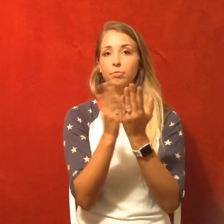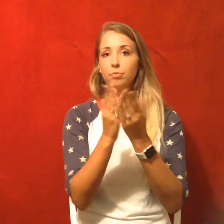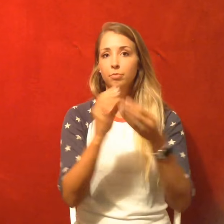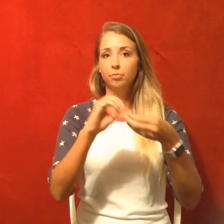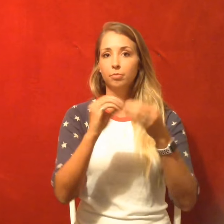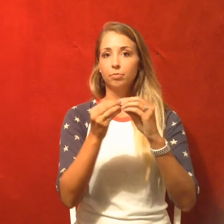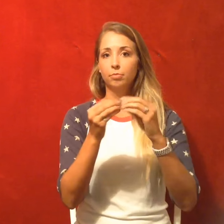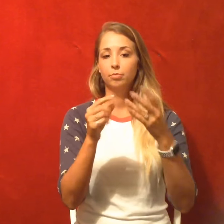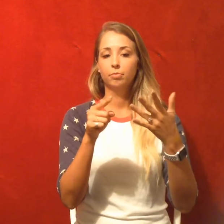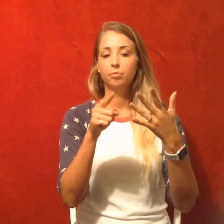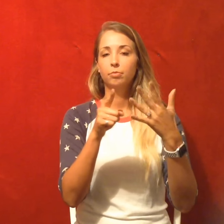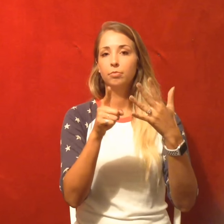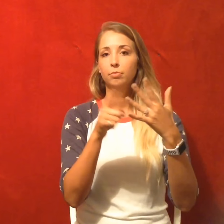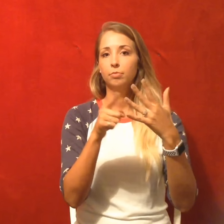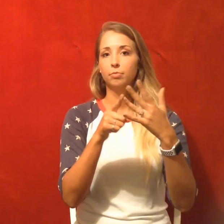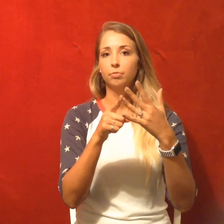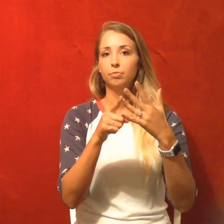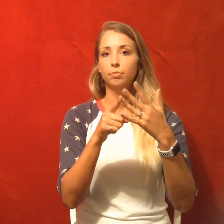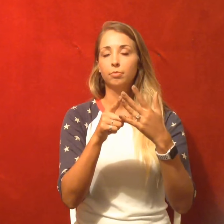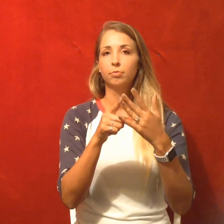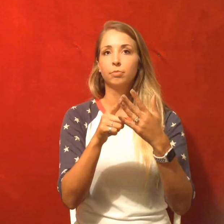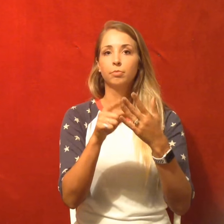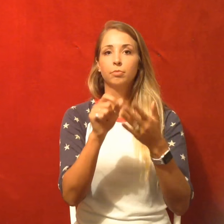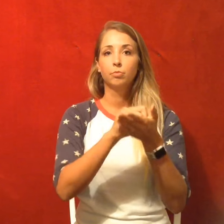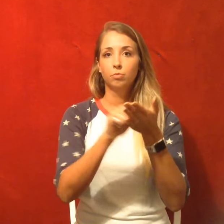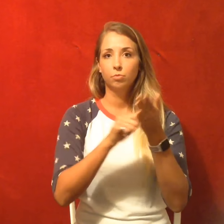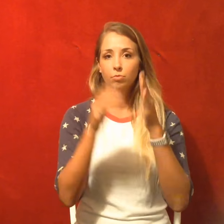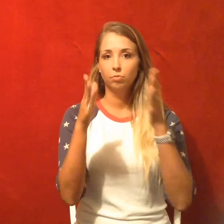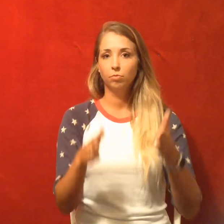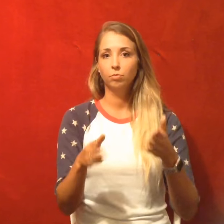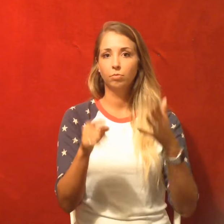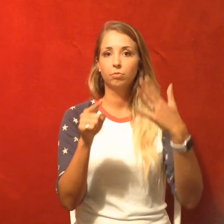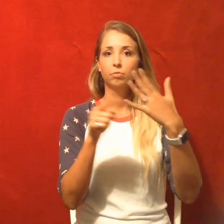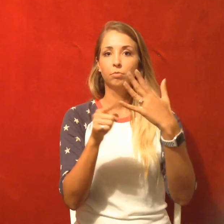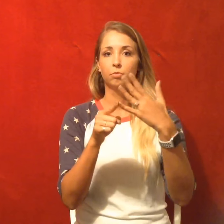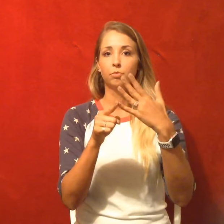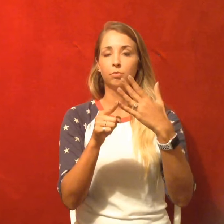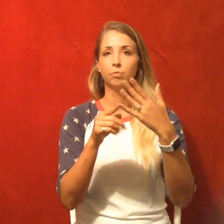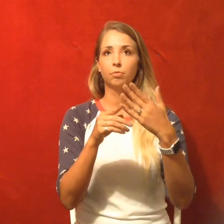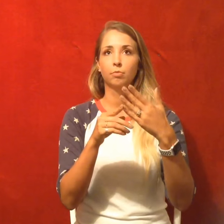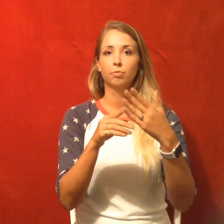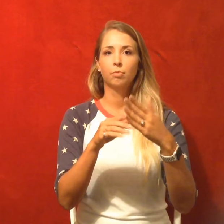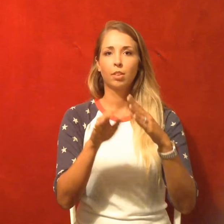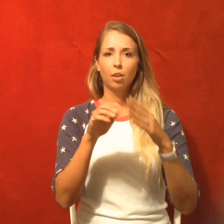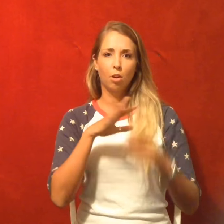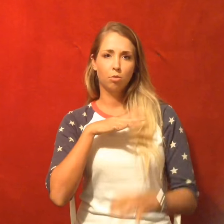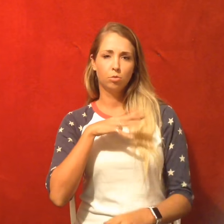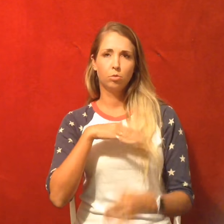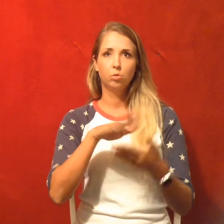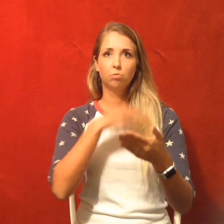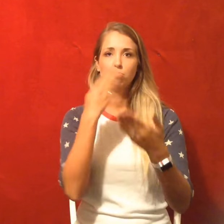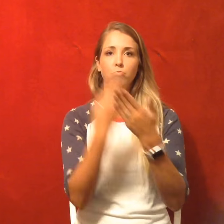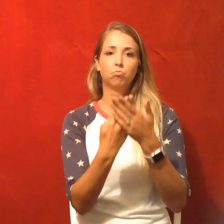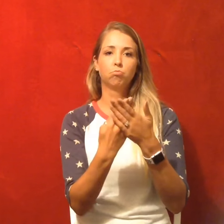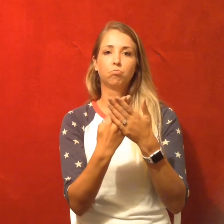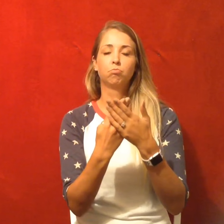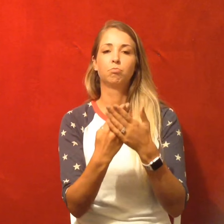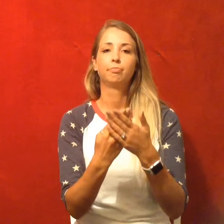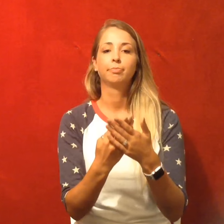have our 300 subscriber contest going on right now. So feel free to enter that. That's going for I think three weeks up until the